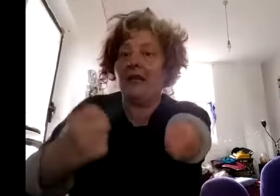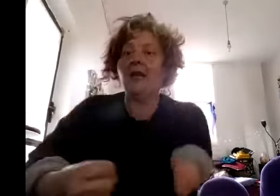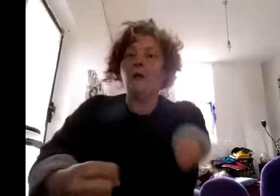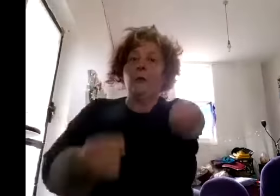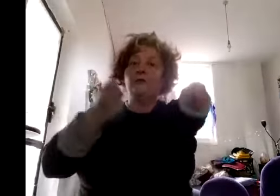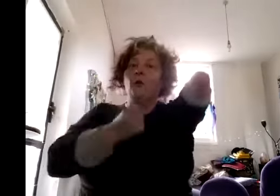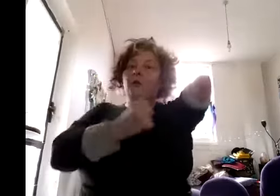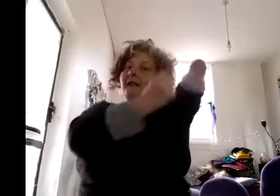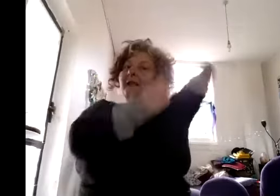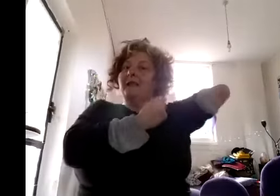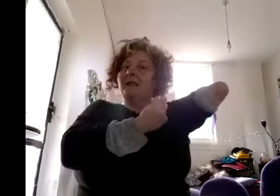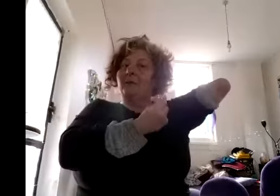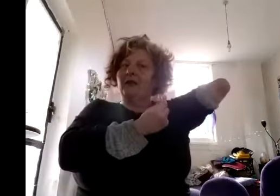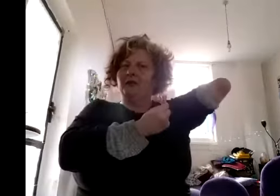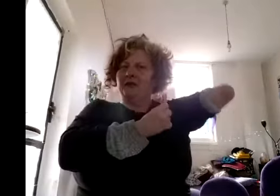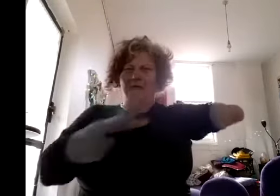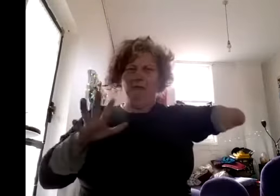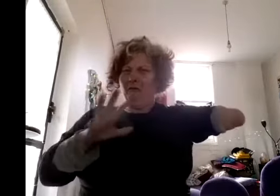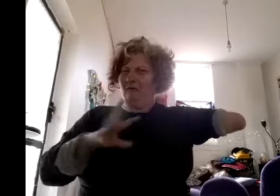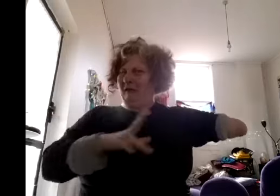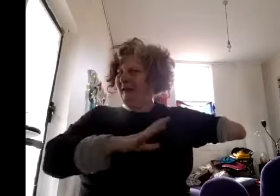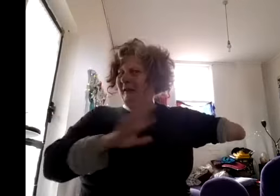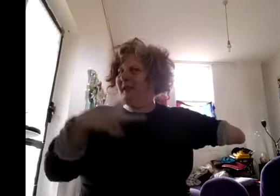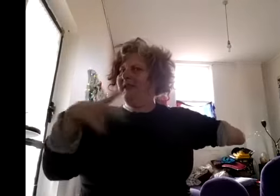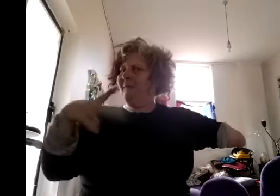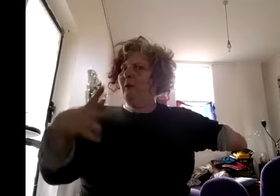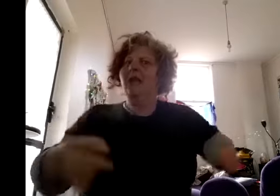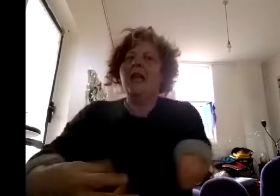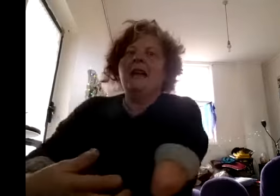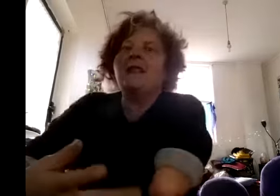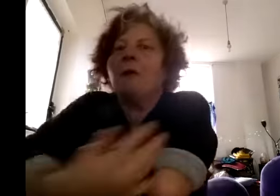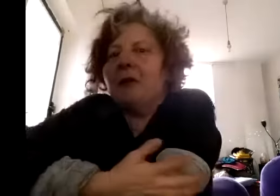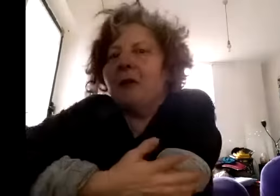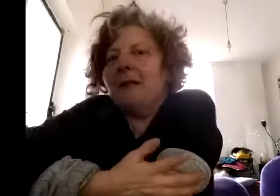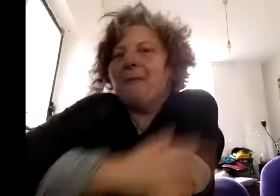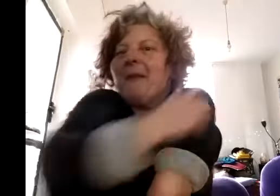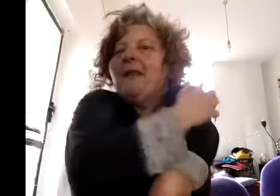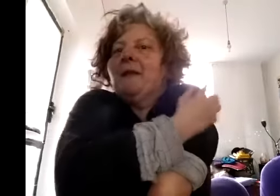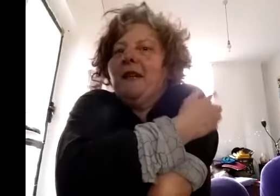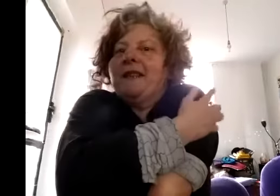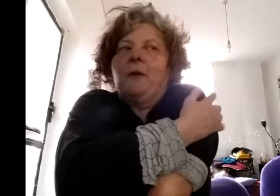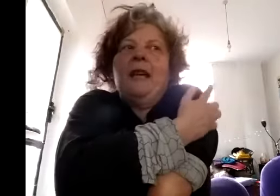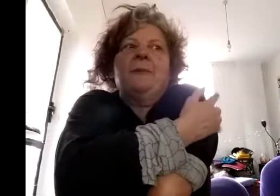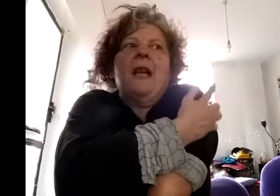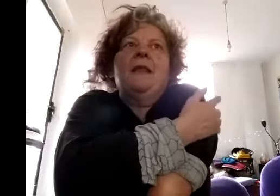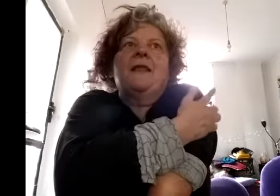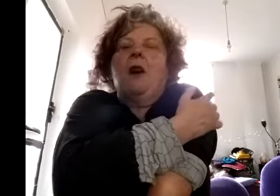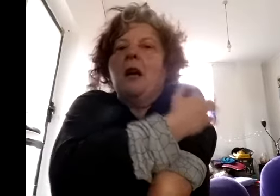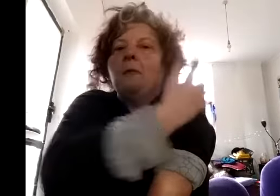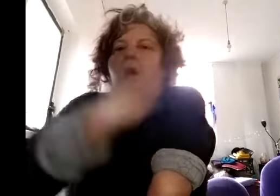where we've all written these inspirational stories that were all really twisted yeah yeah in the middle of fed square and i'm i've